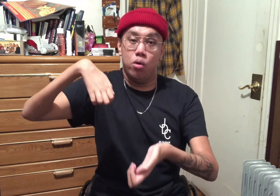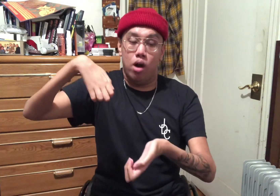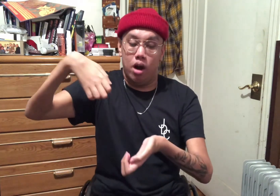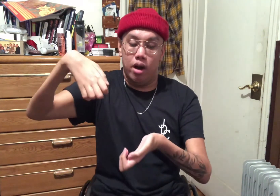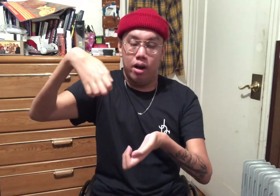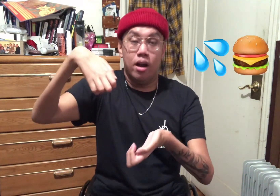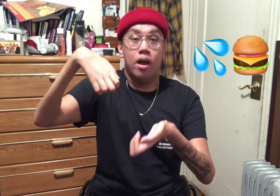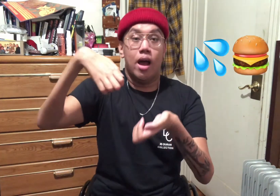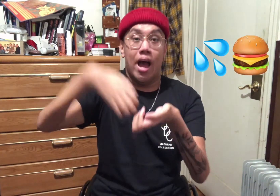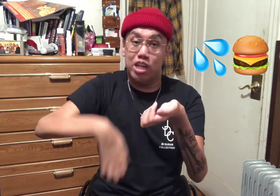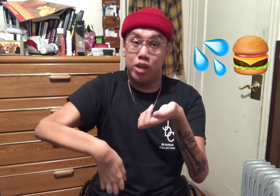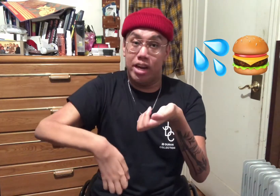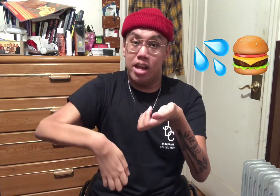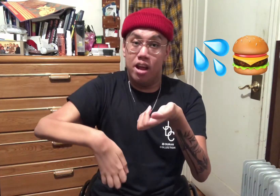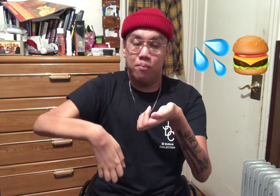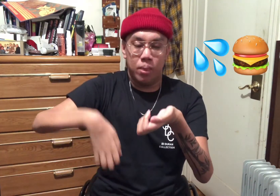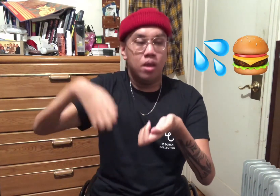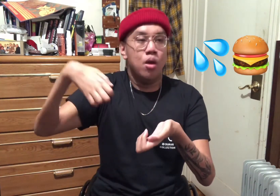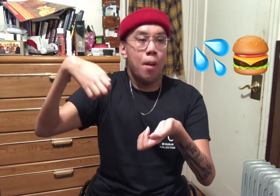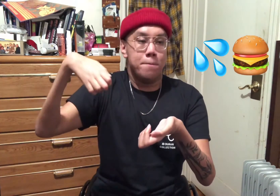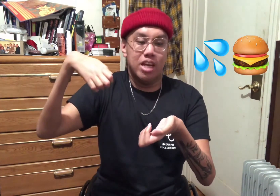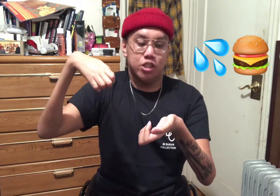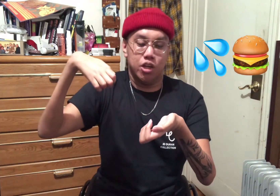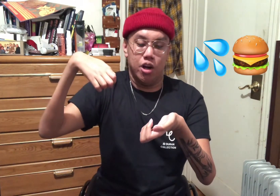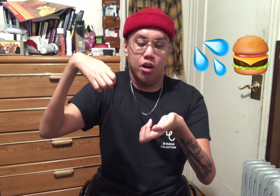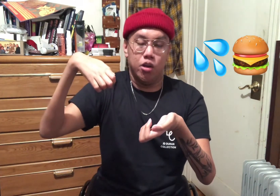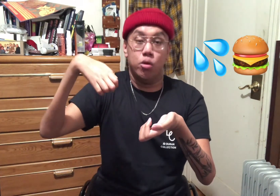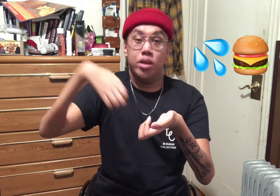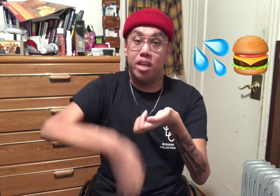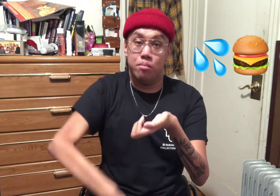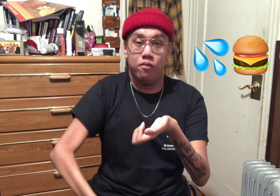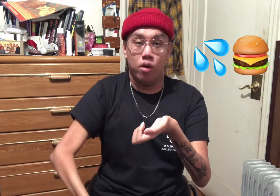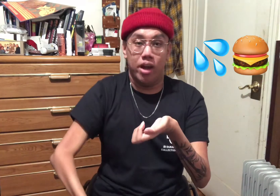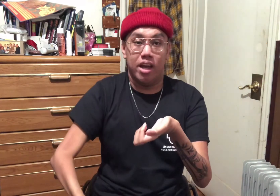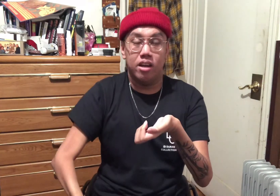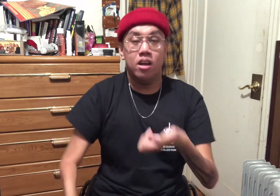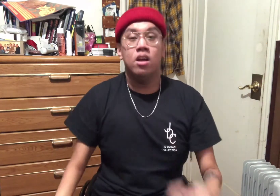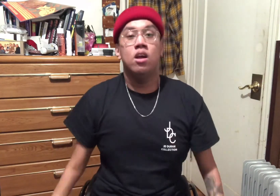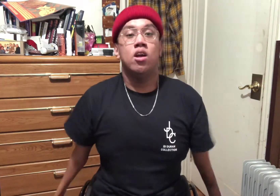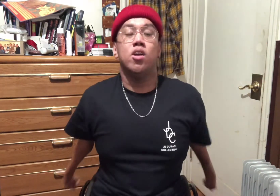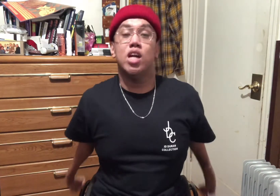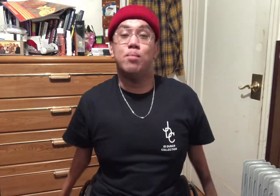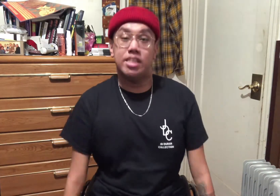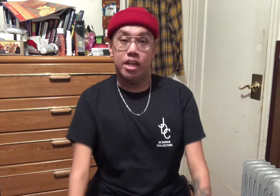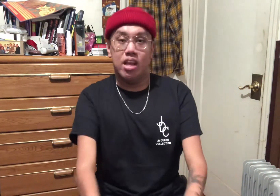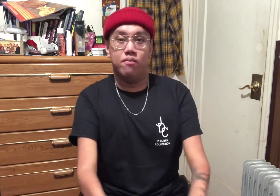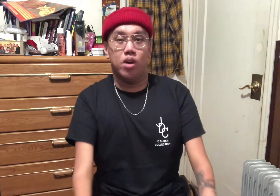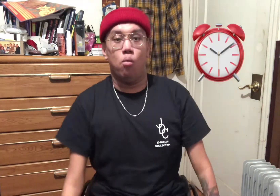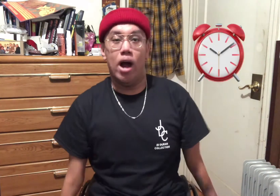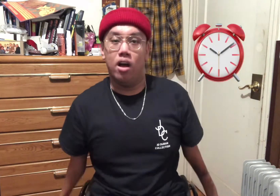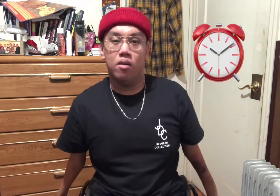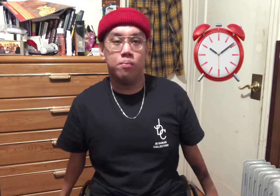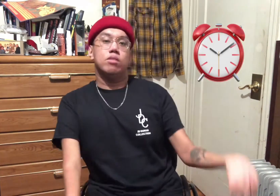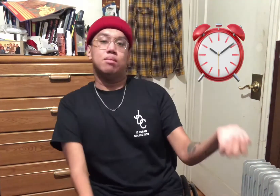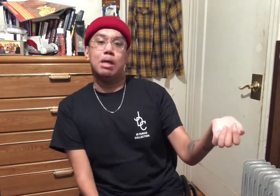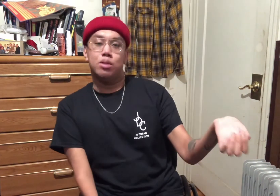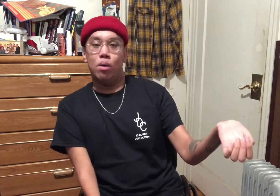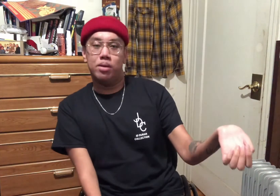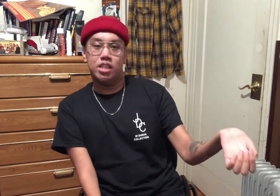are hydrated. Make sure you eat beforehand. You're going to be sitting there for a while, sometimes in one position